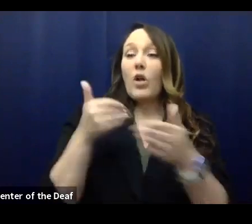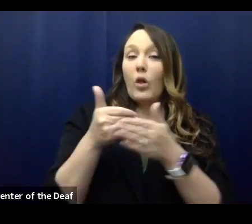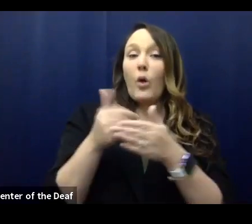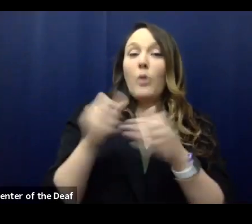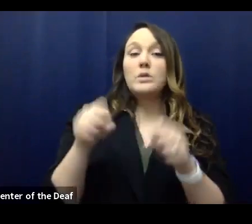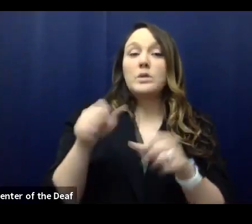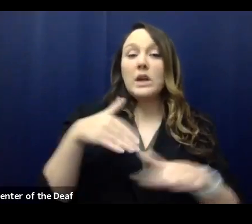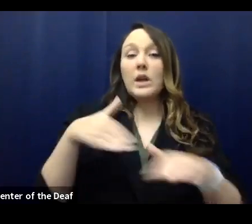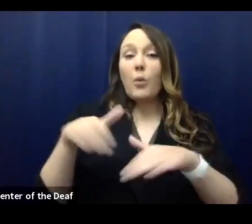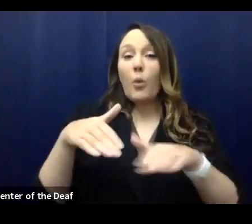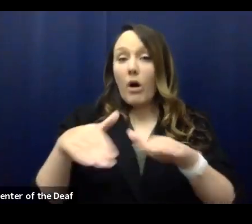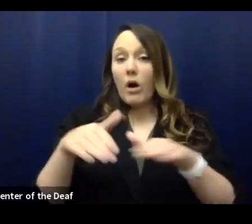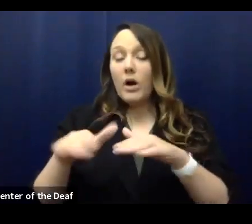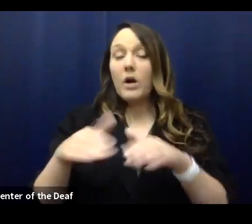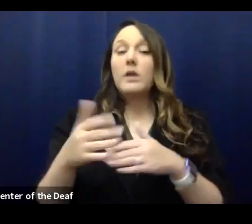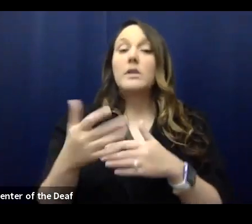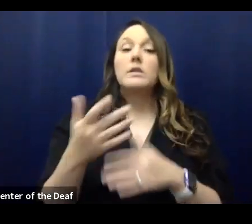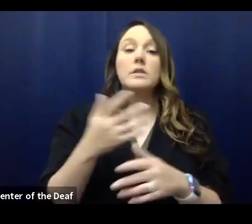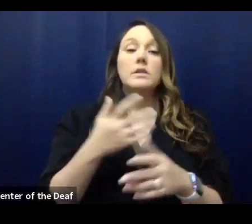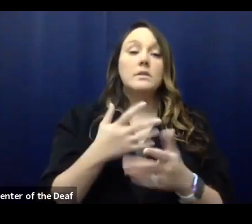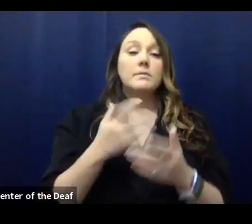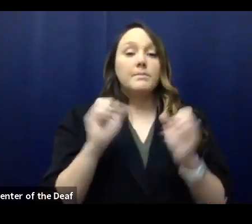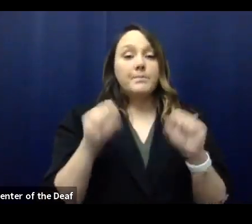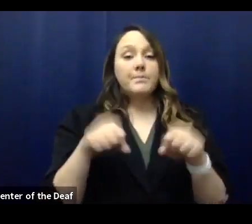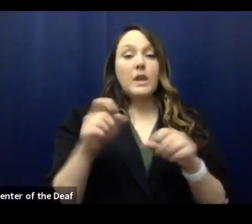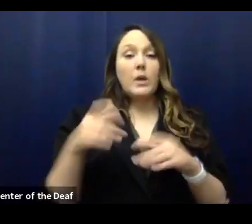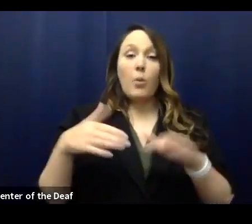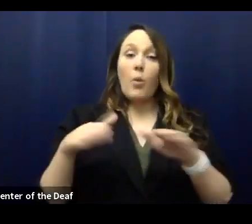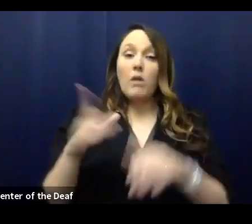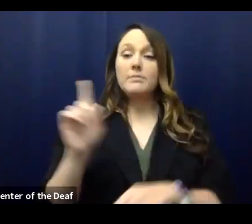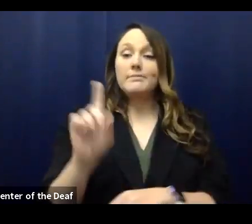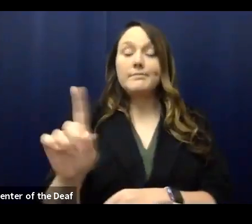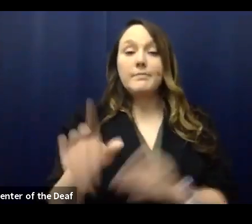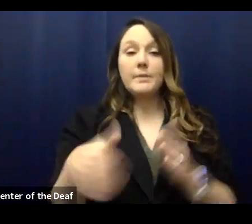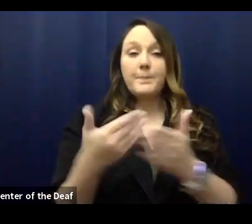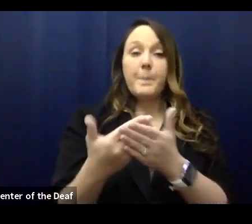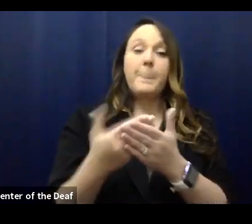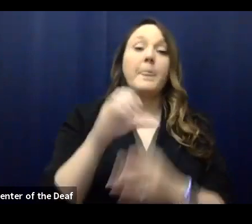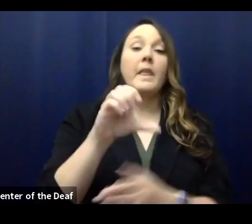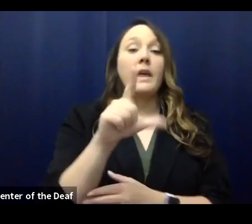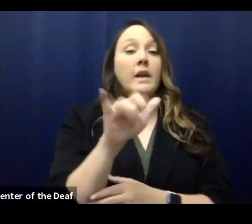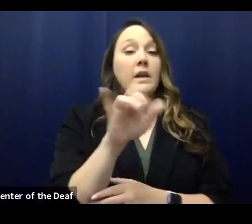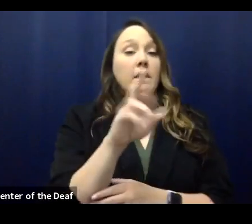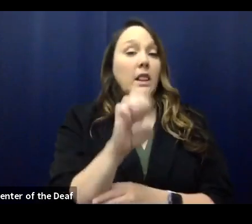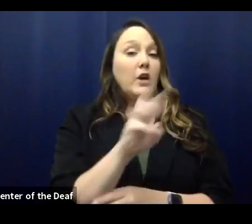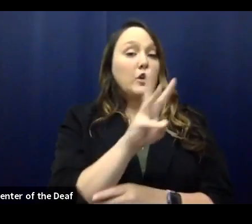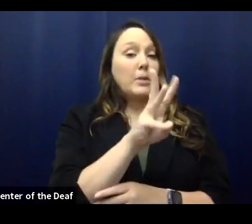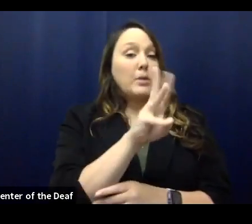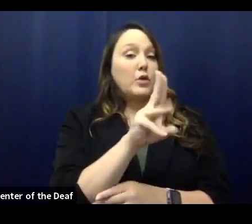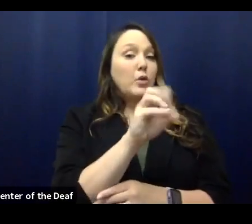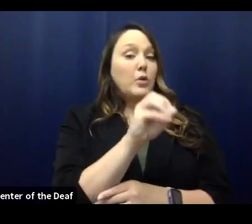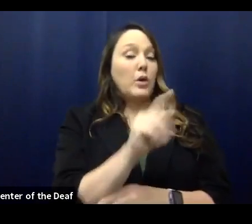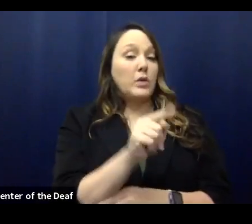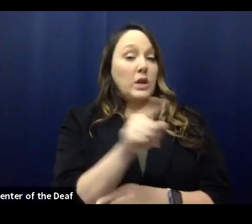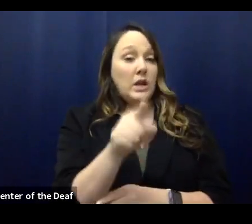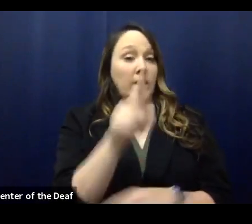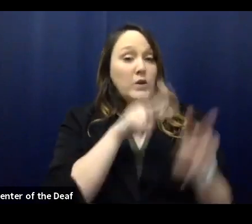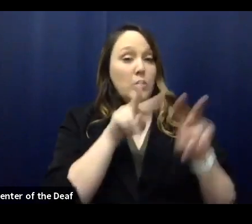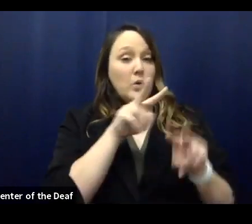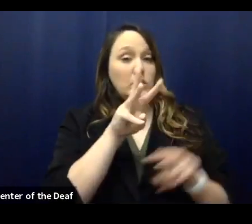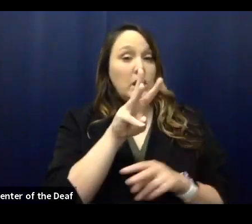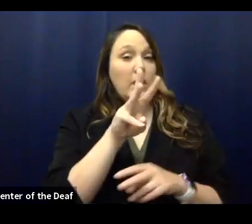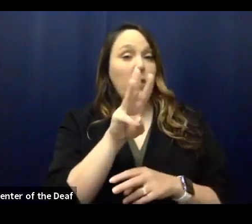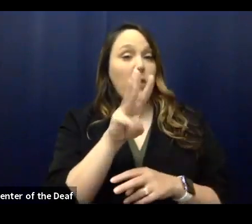maybe don't take the bus or don't drive could walk up to it. From Claire with WUOT, have you looked at the White House Coronavirus